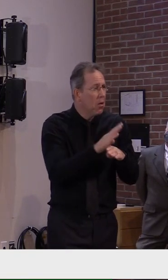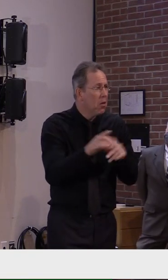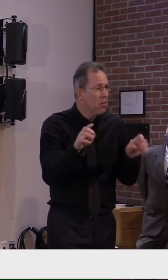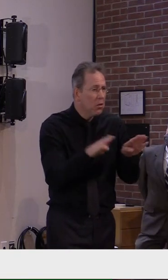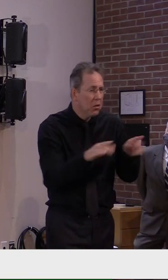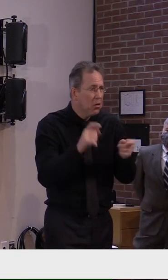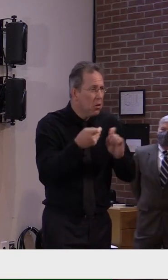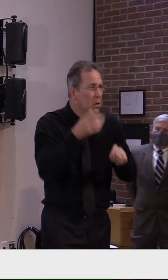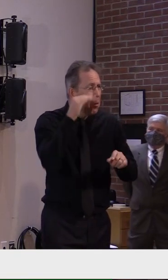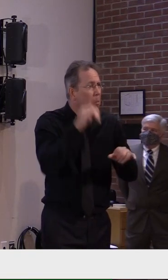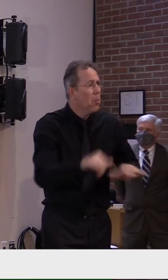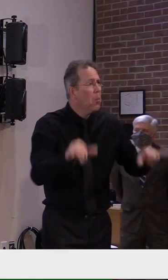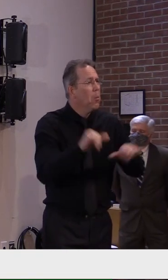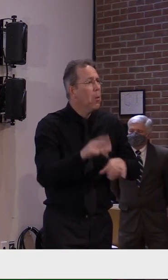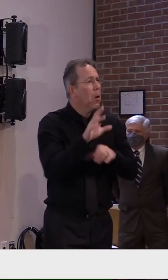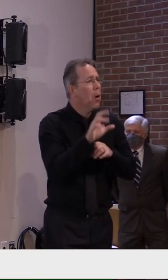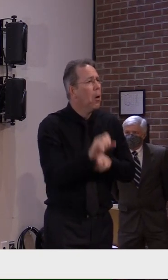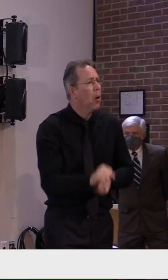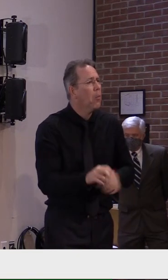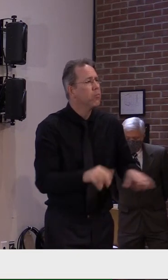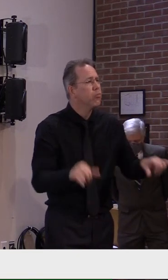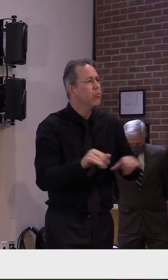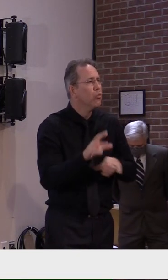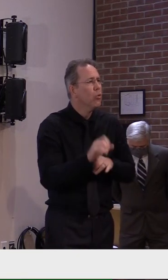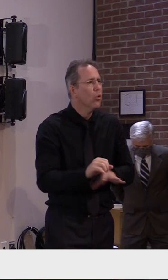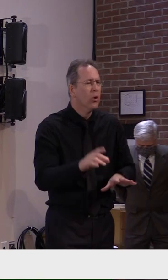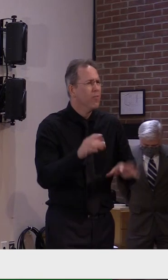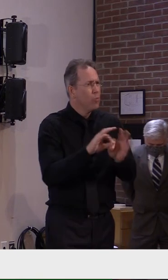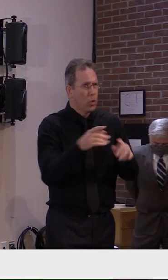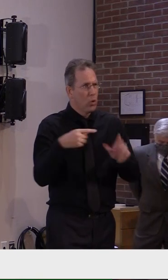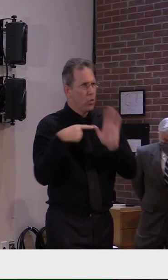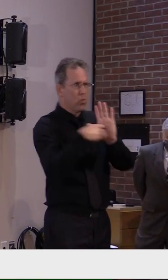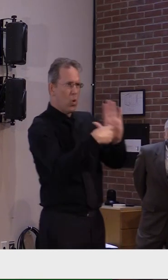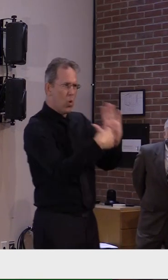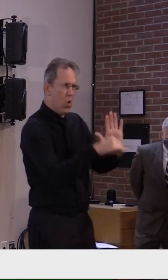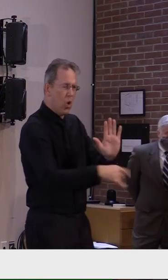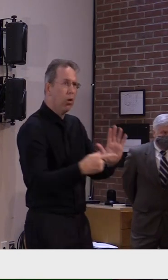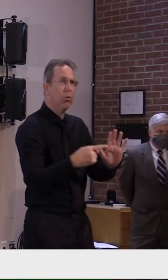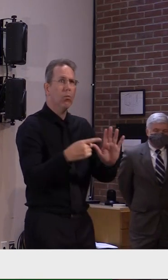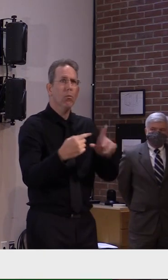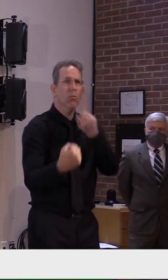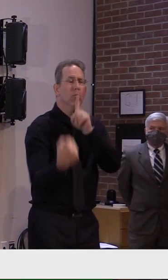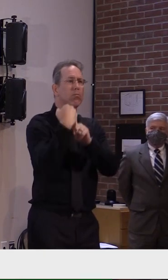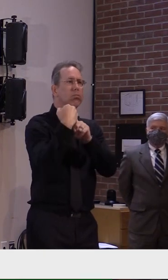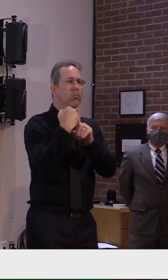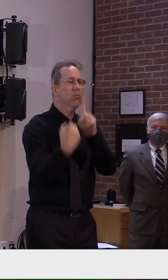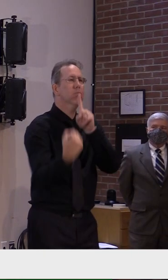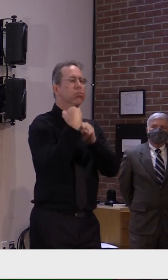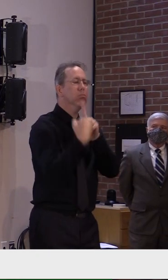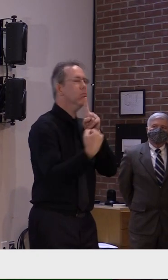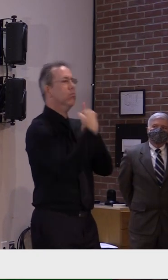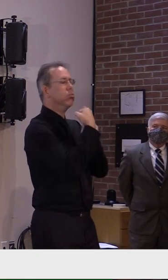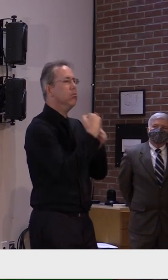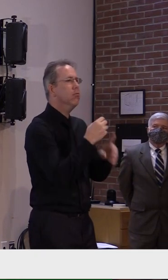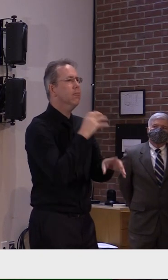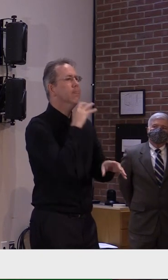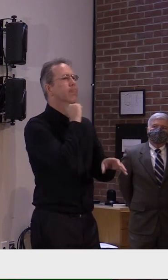We changed behavior. People did adhere to the guidelines. And then they became complacent.